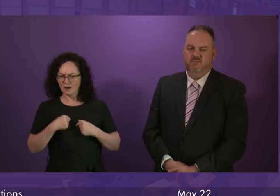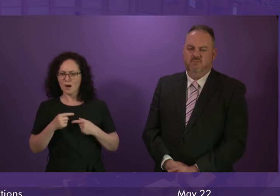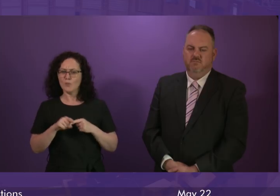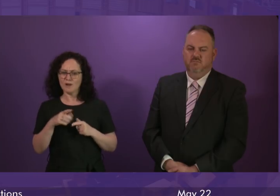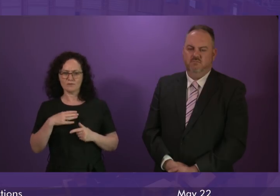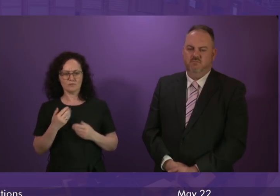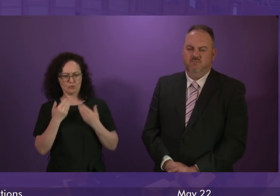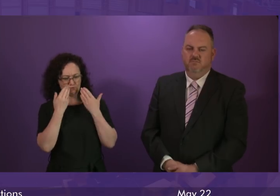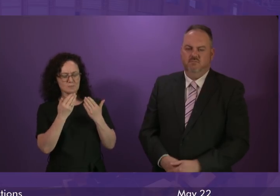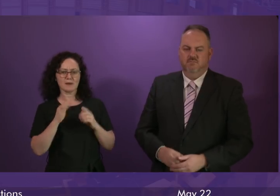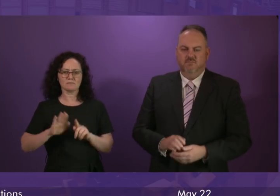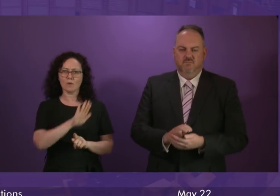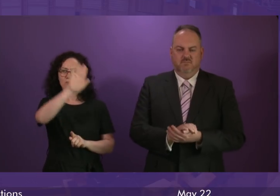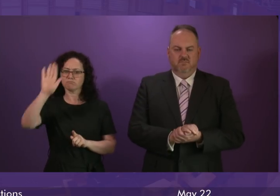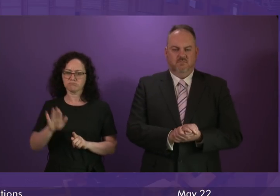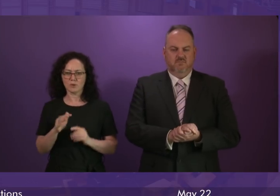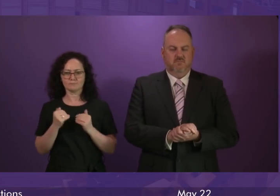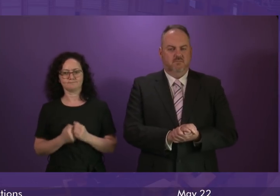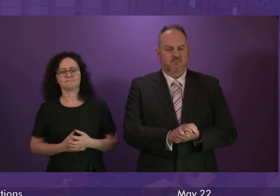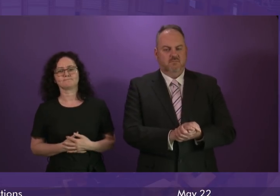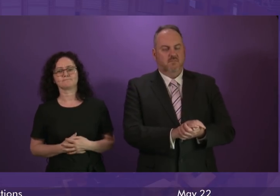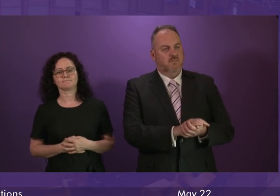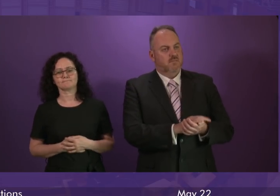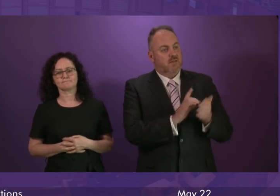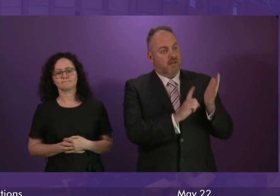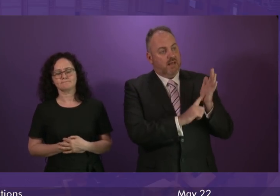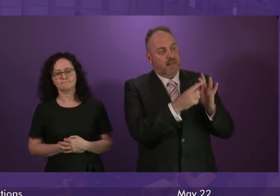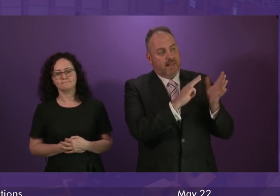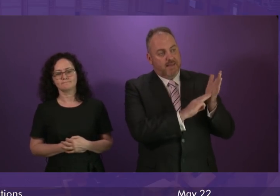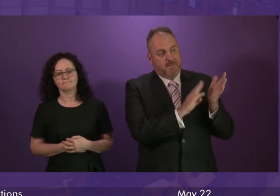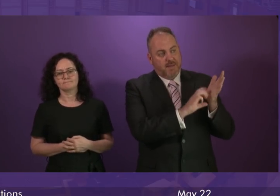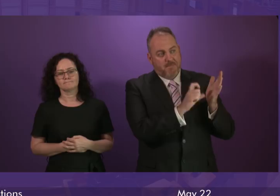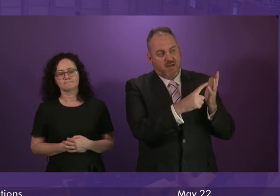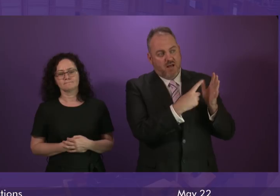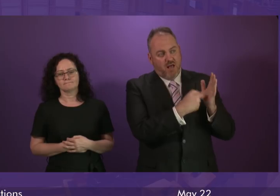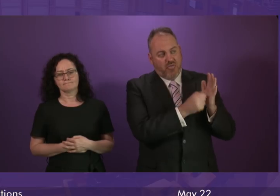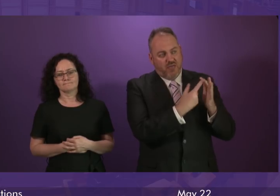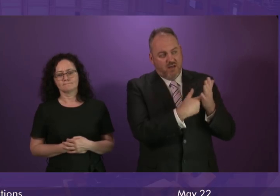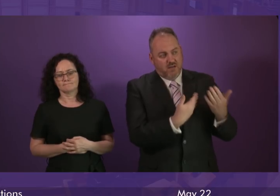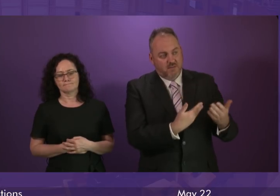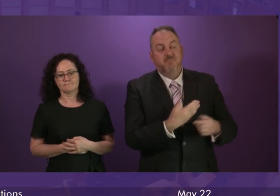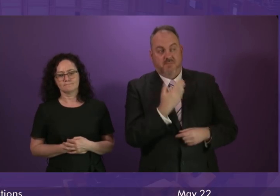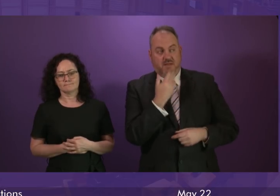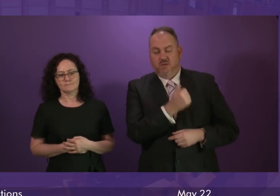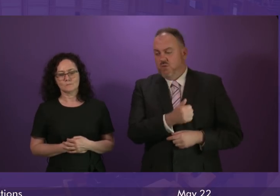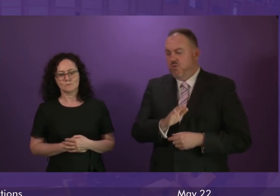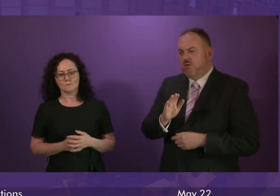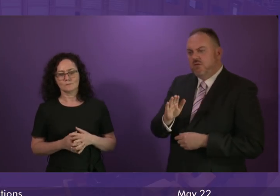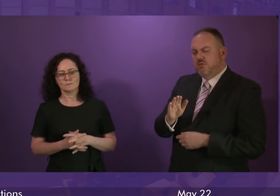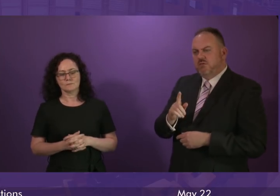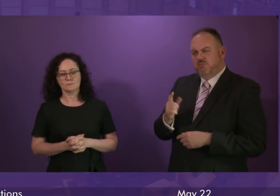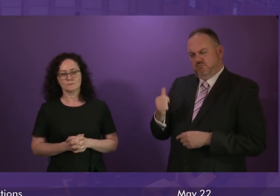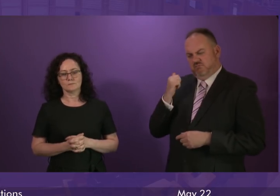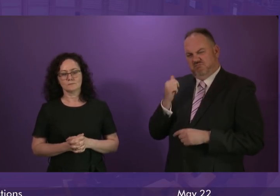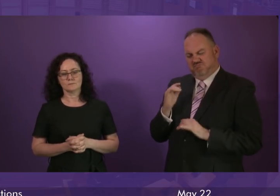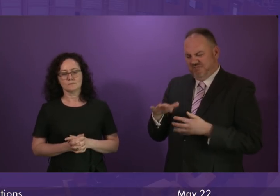no less. Liam MacArthur to be followed by Keith Brown. Liam MacArthur. Thank you, President Officer. In 2011, chaotic filing of